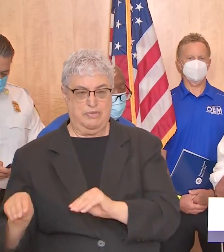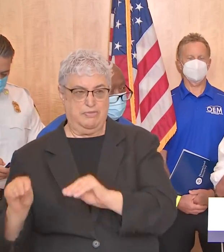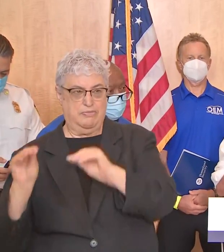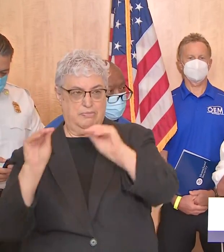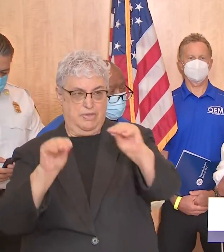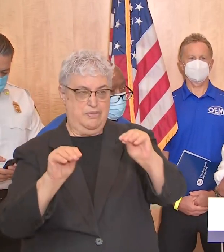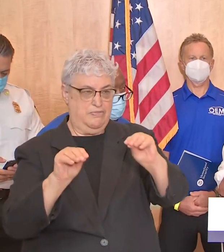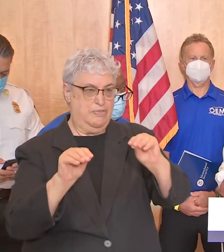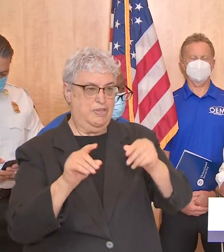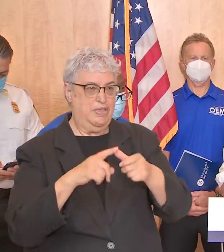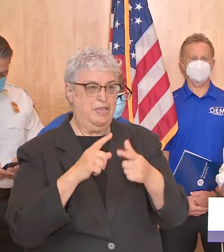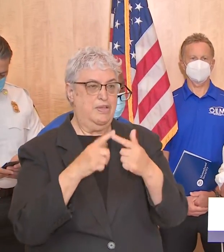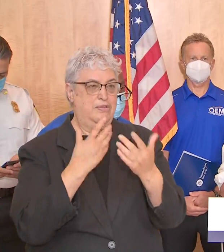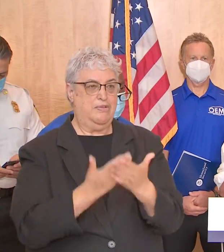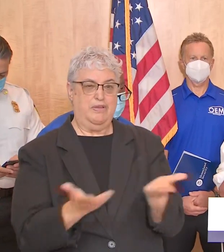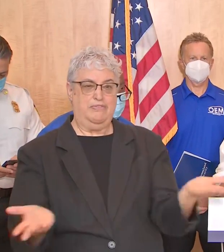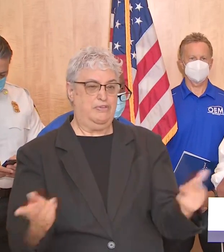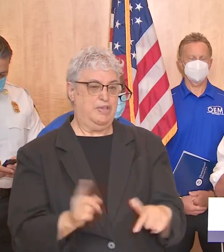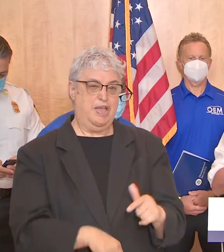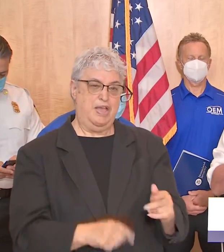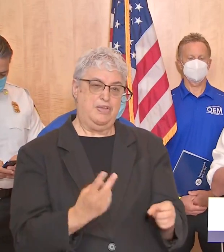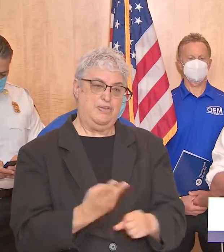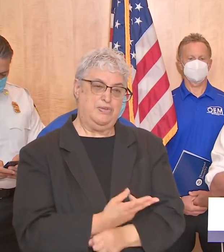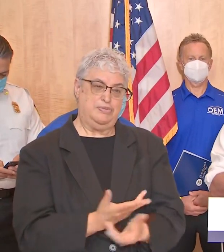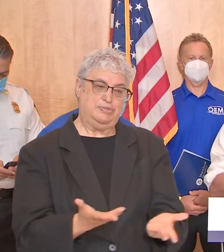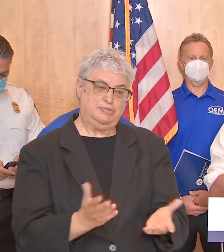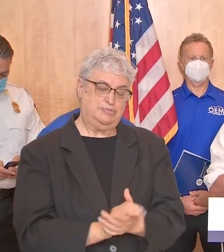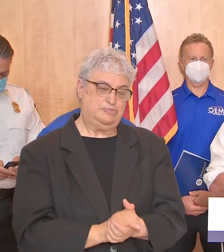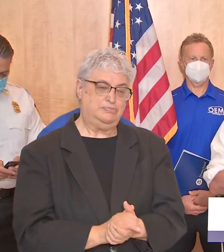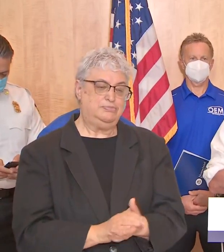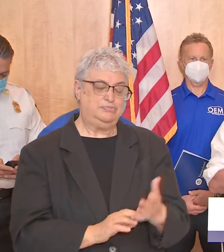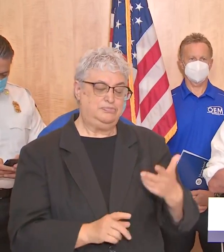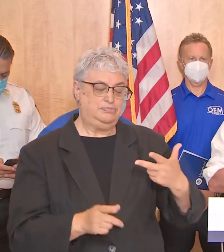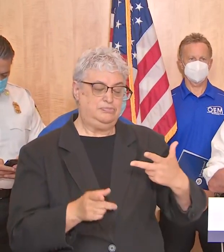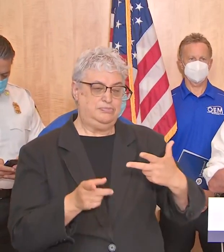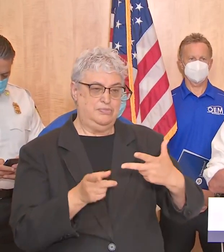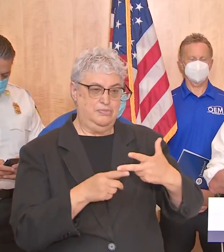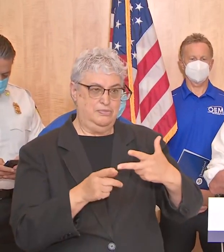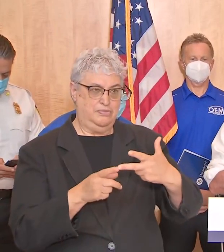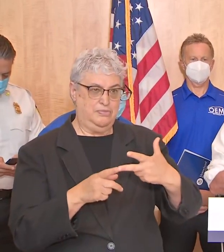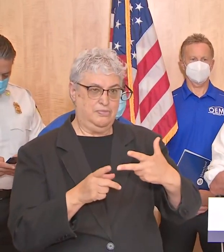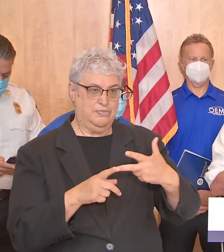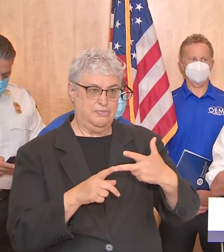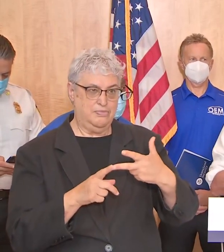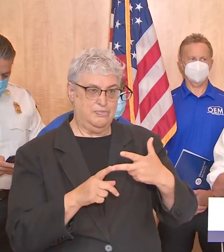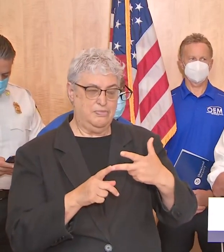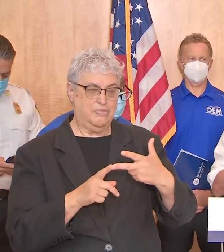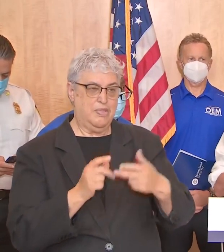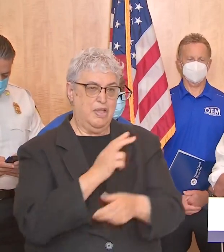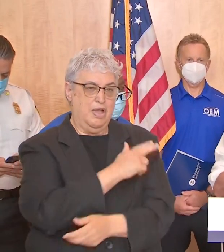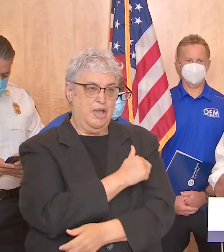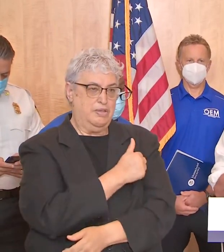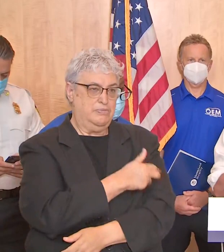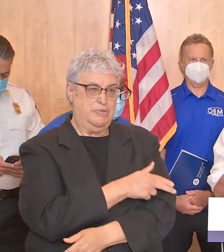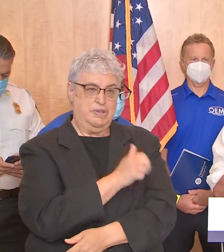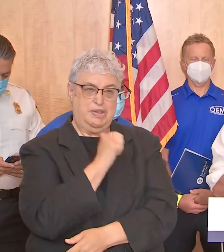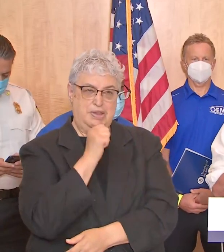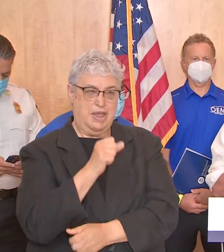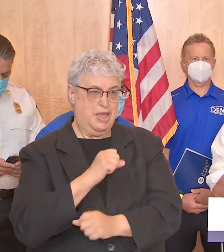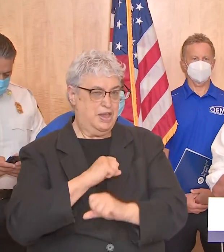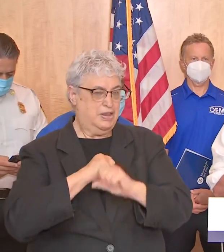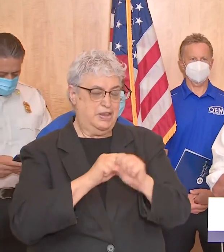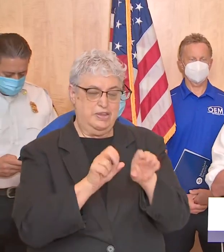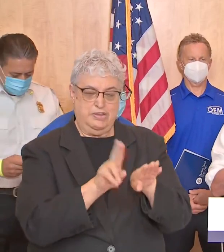to another and then when you arrive there they're not uh useful to you then the third thing and i don't is i just want to remind folks is that hospitals are not shelters